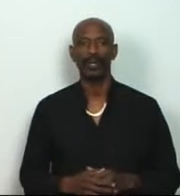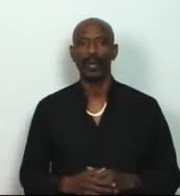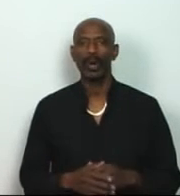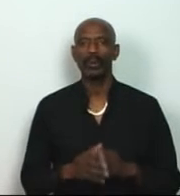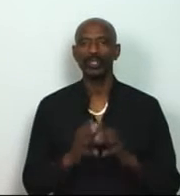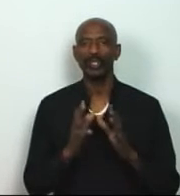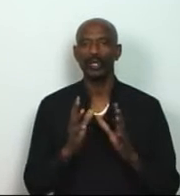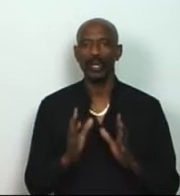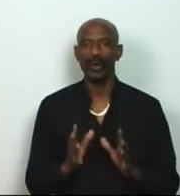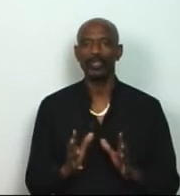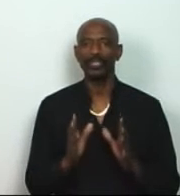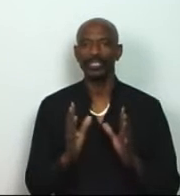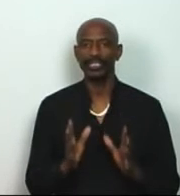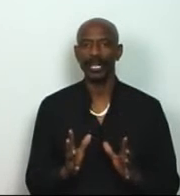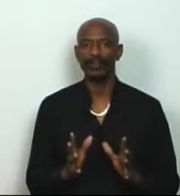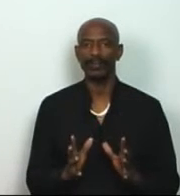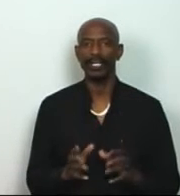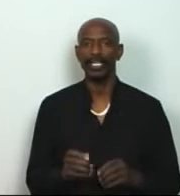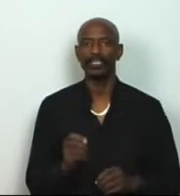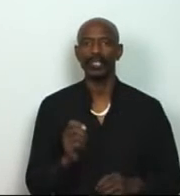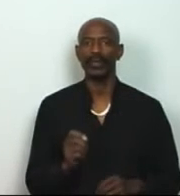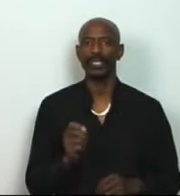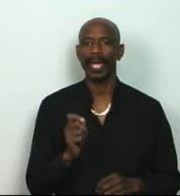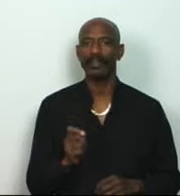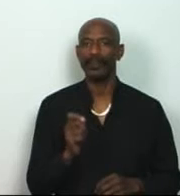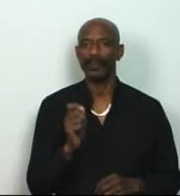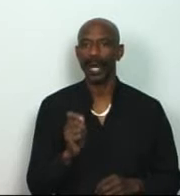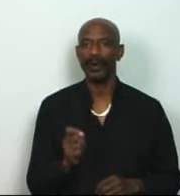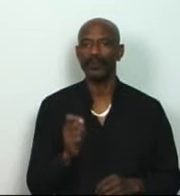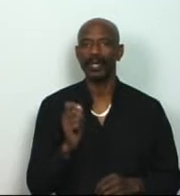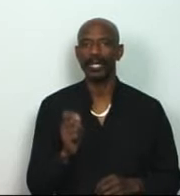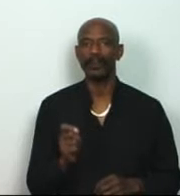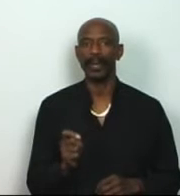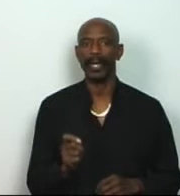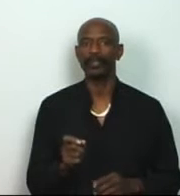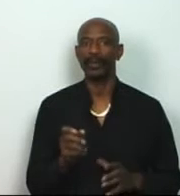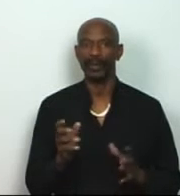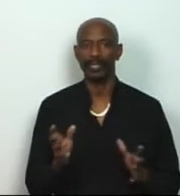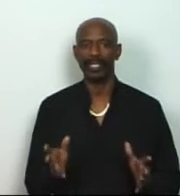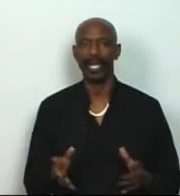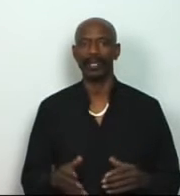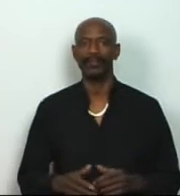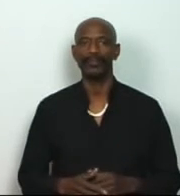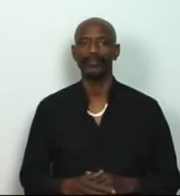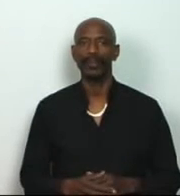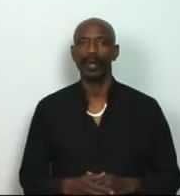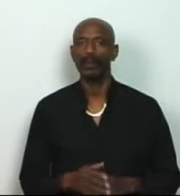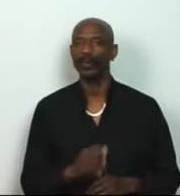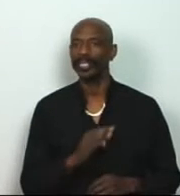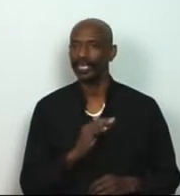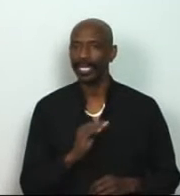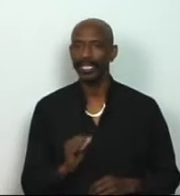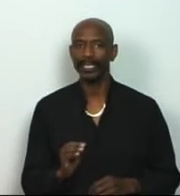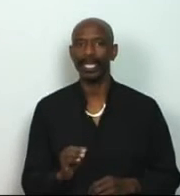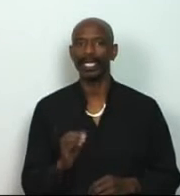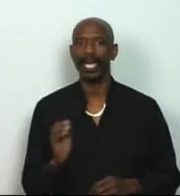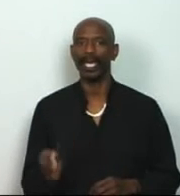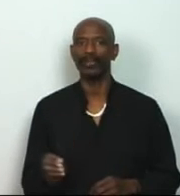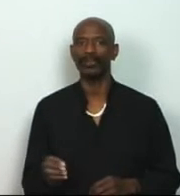What you are going to discover is going to have a powerful impact on your life, more than anything else